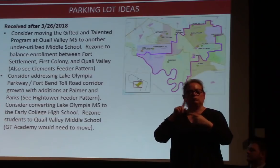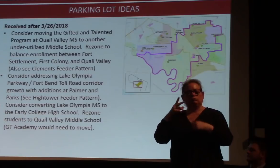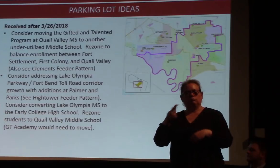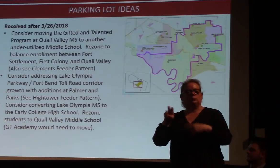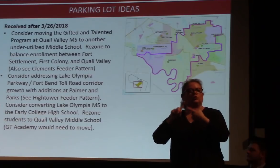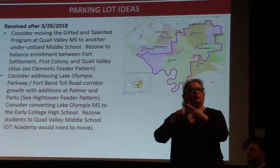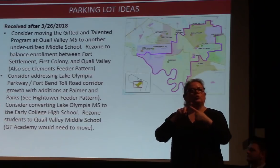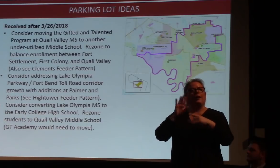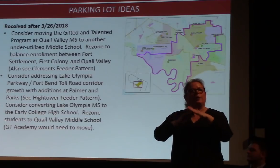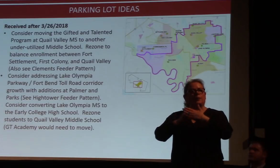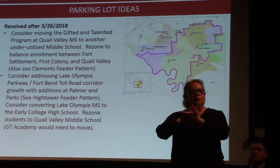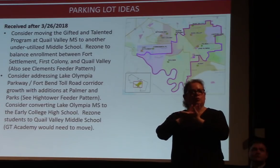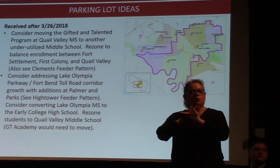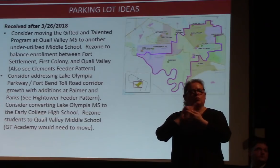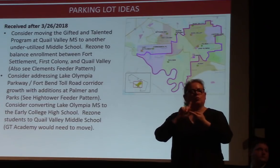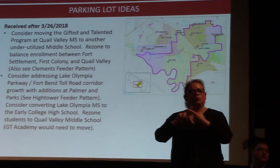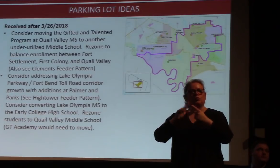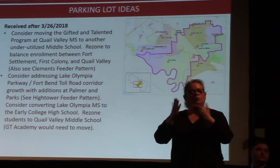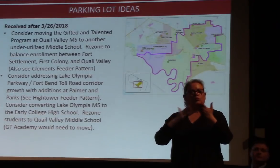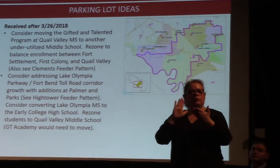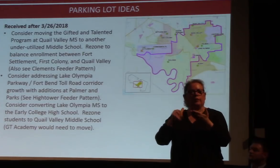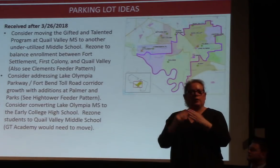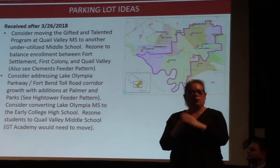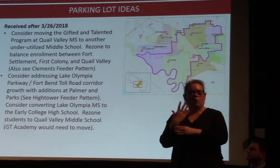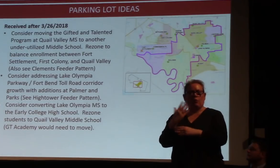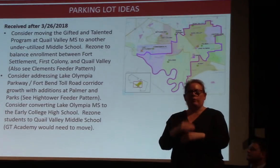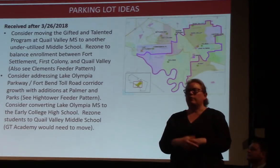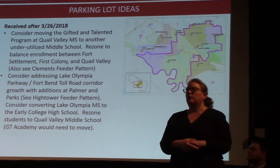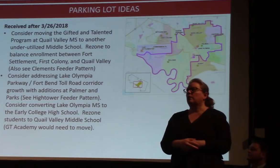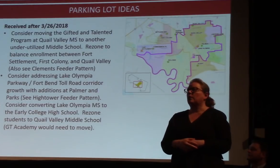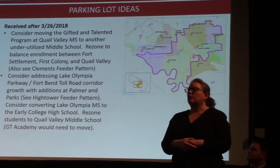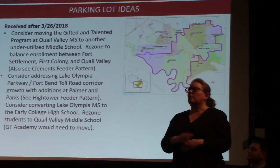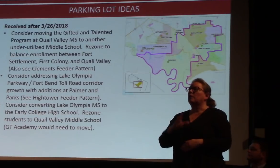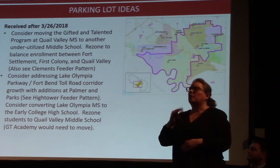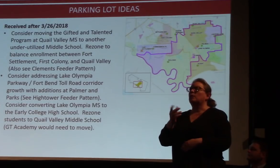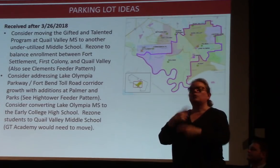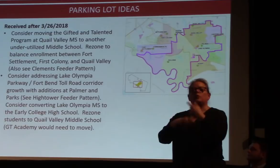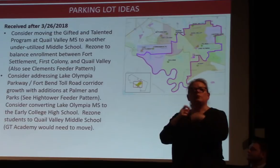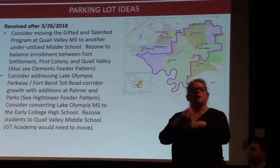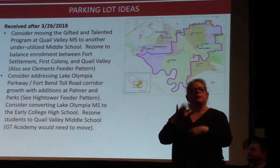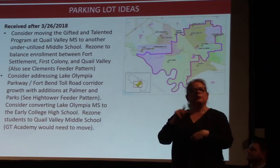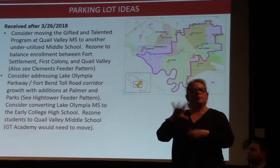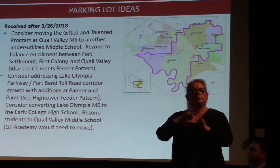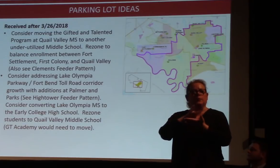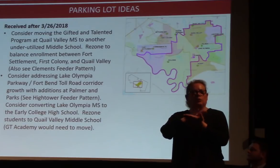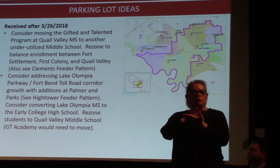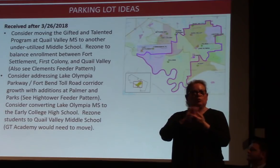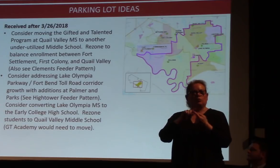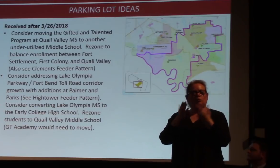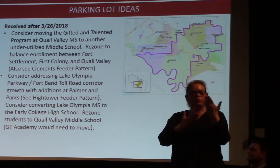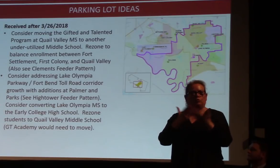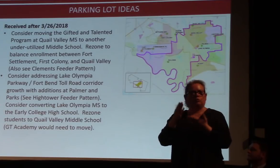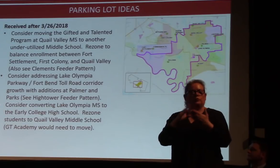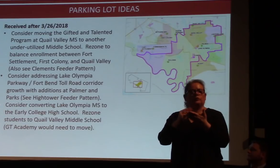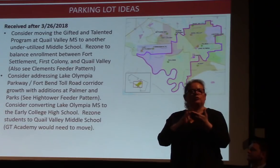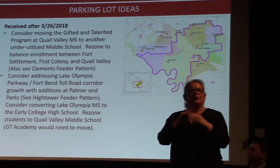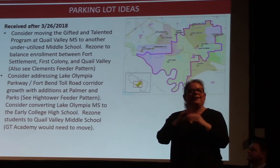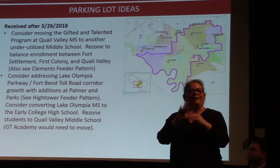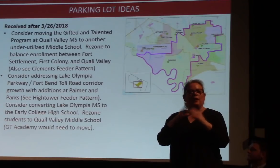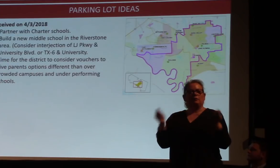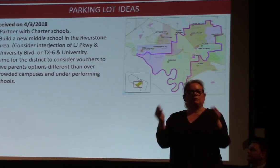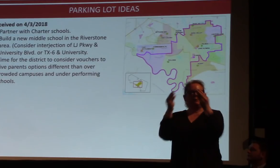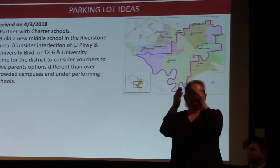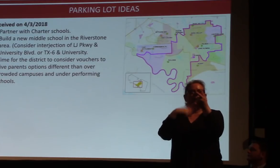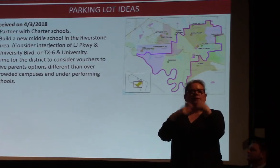then, again, replace, know, build a new middle school facility within Hightower to serve the students in that feeder pattern instead of bringing them all the way up to Lake